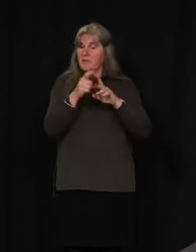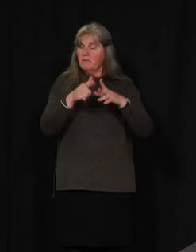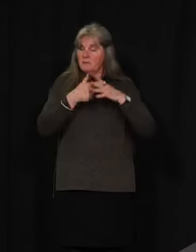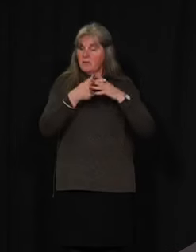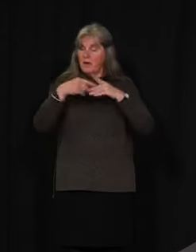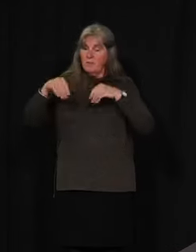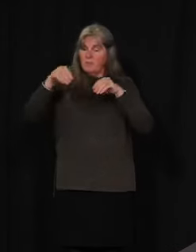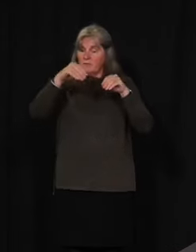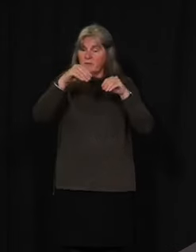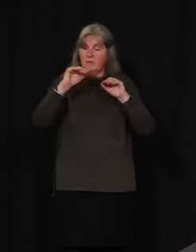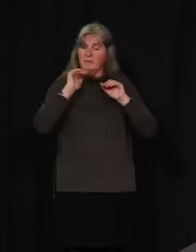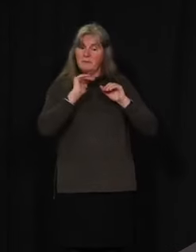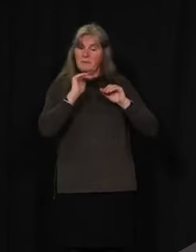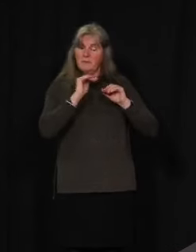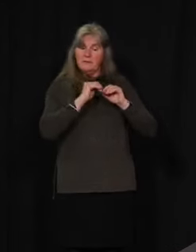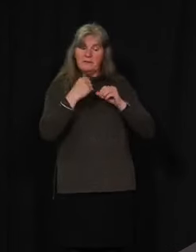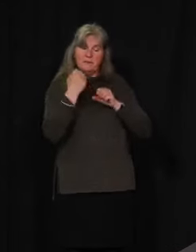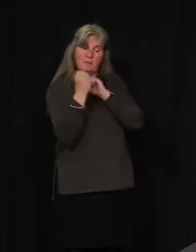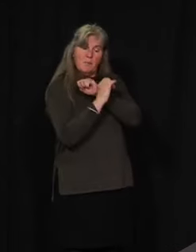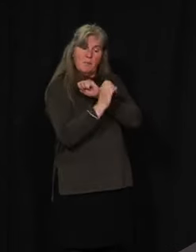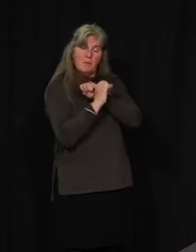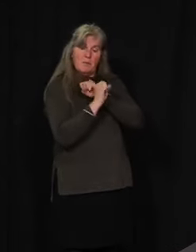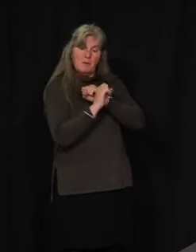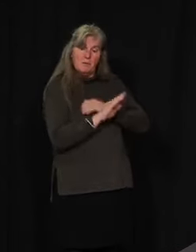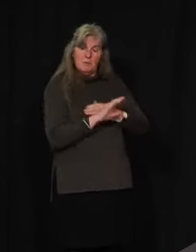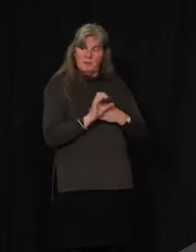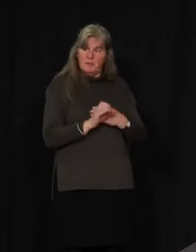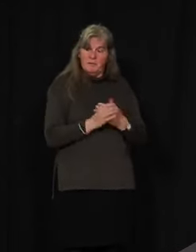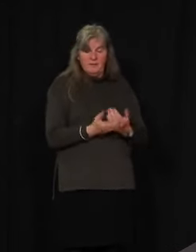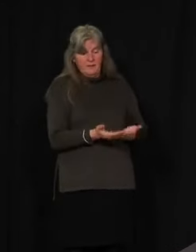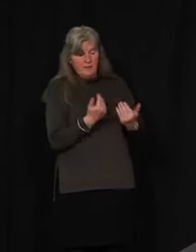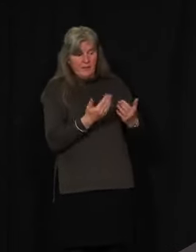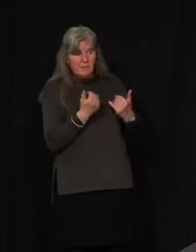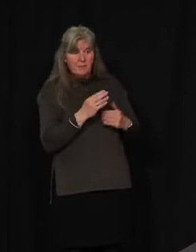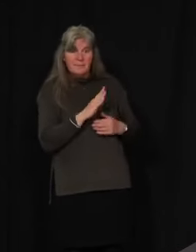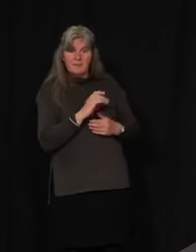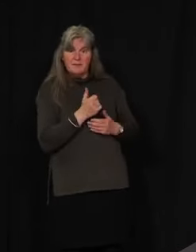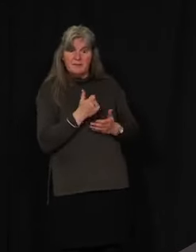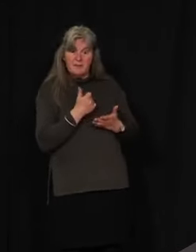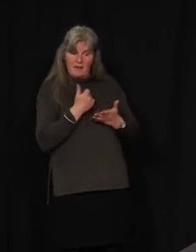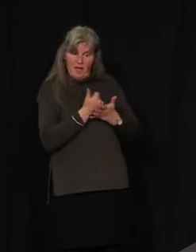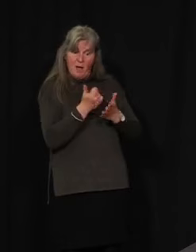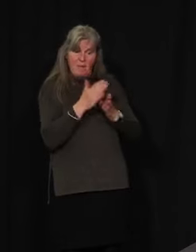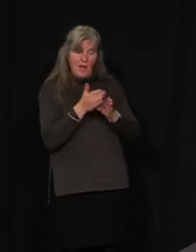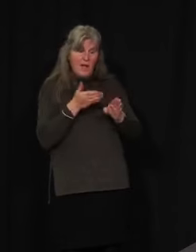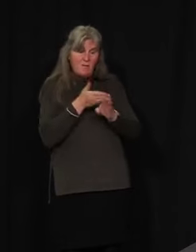travelers in D.C.? Are we hoping that there will be some tourism there that can help that industry out?